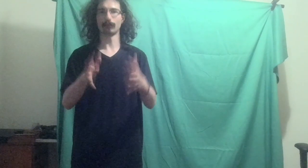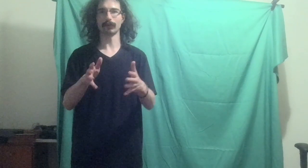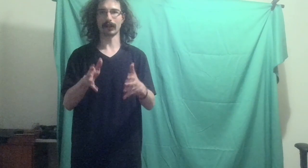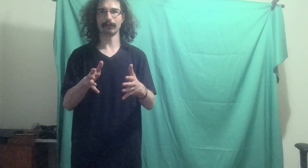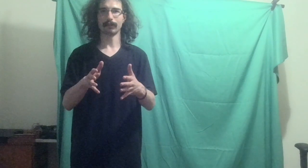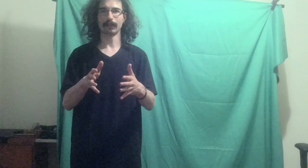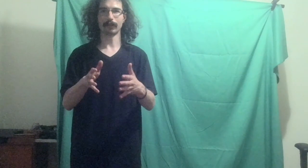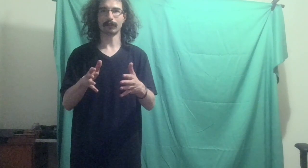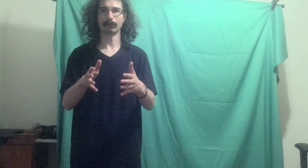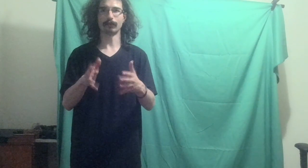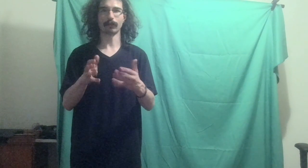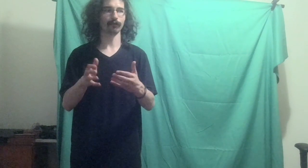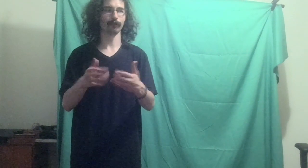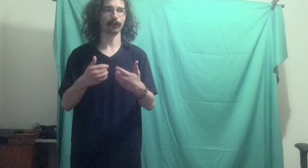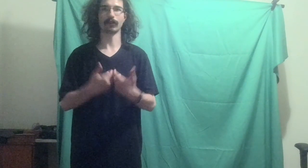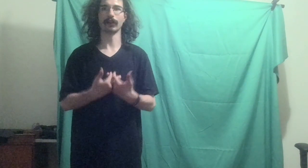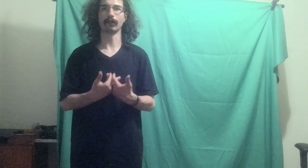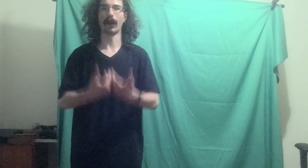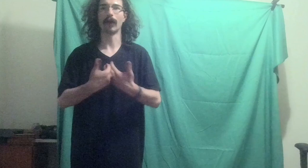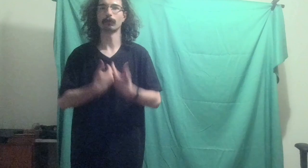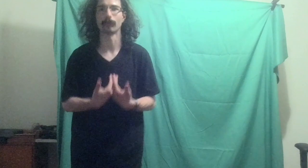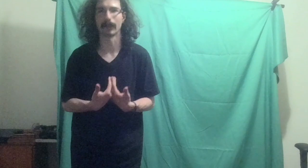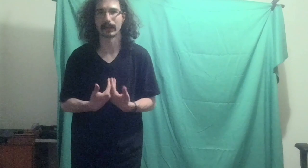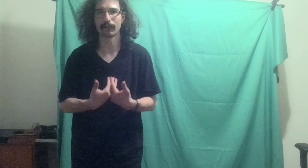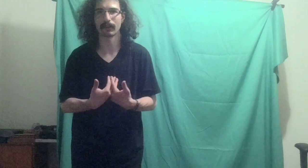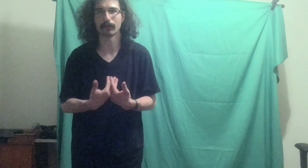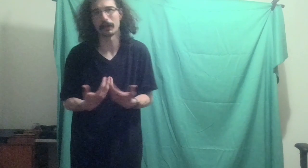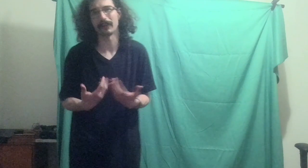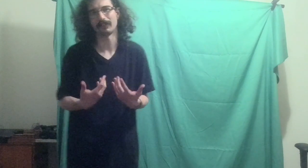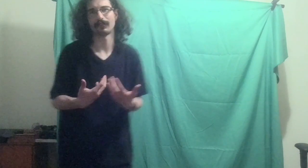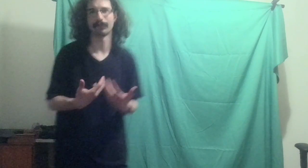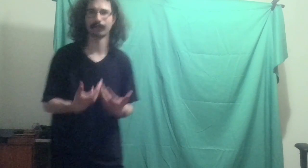life. It's not just for the sake of I'm creating things because it's fun.